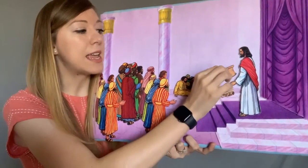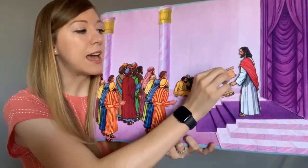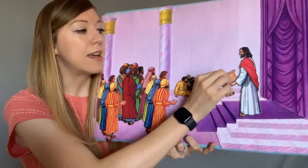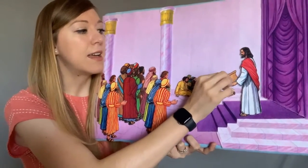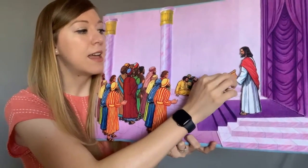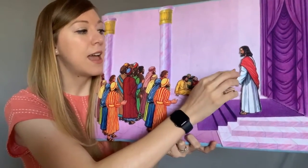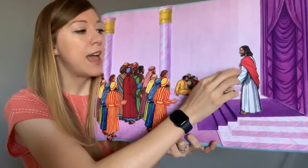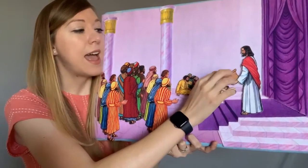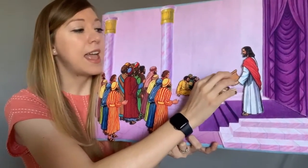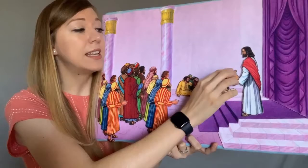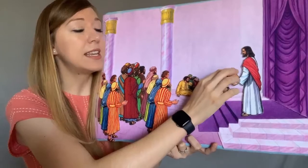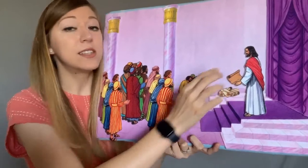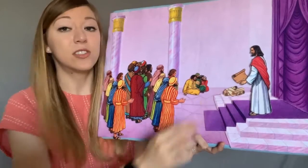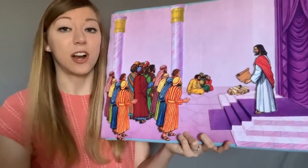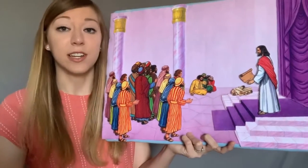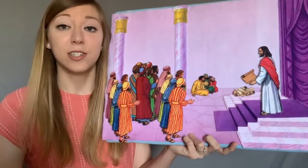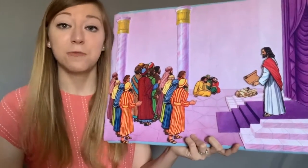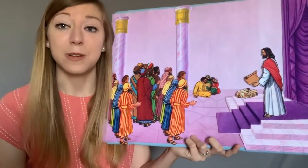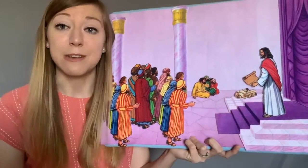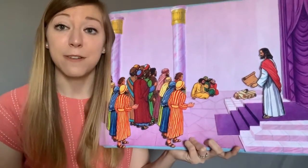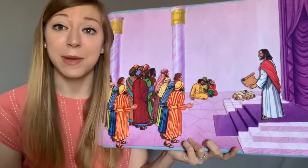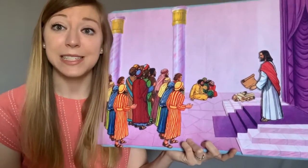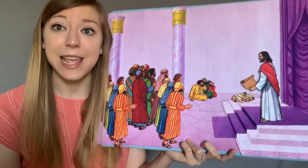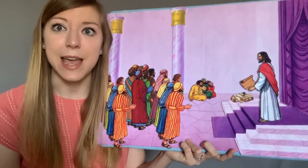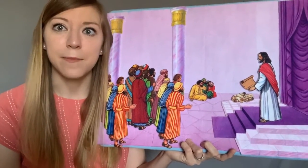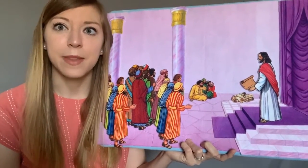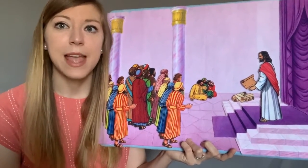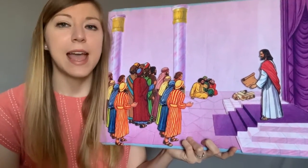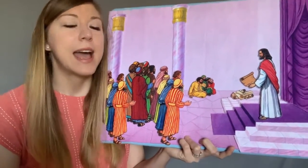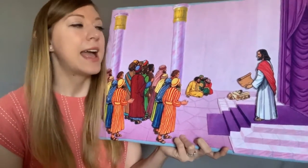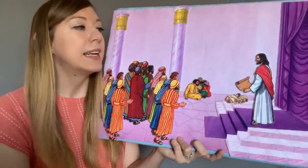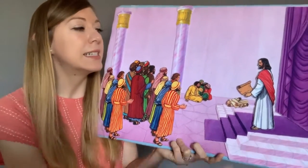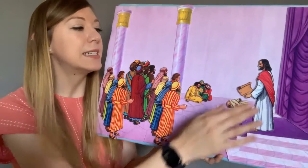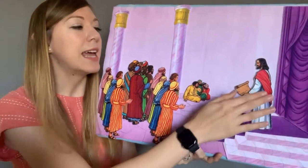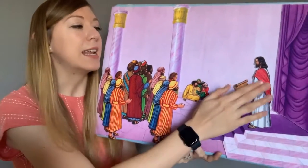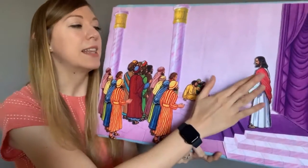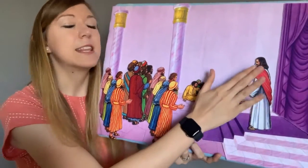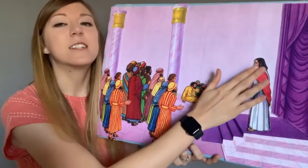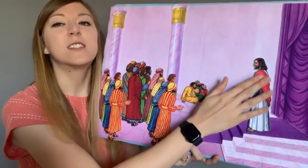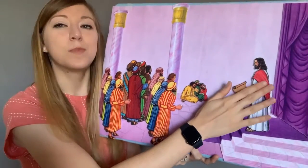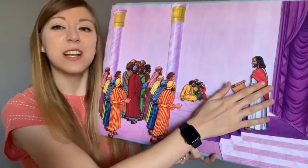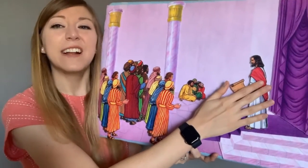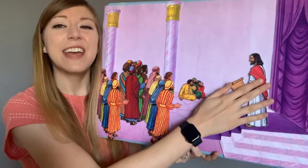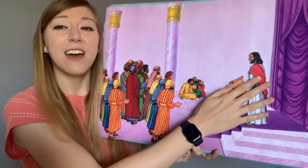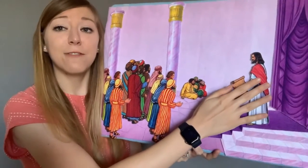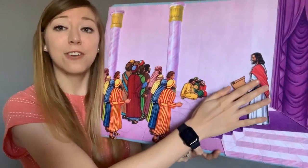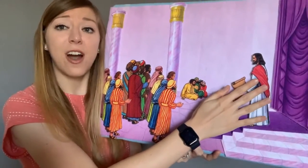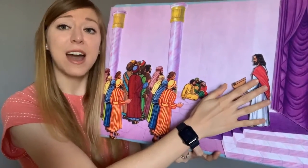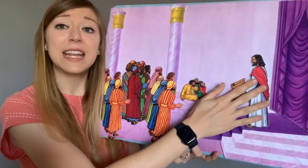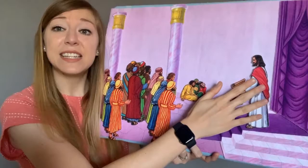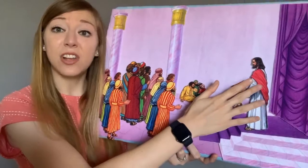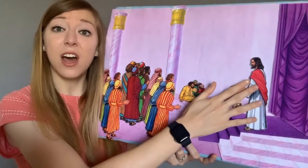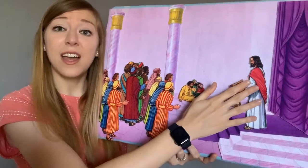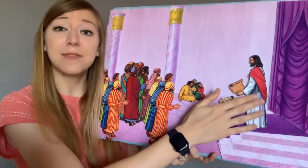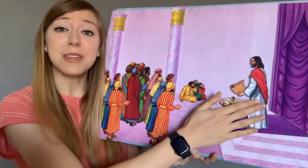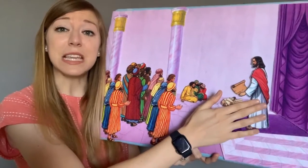and he started to read from Isaiah and it said the spirit of God is on me